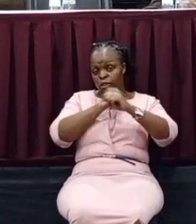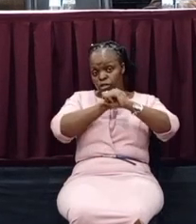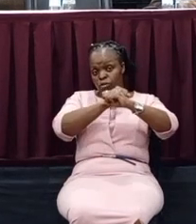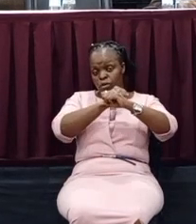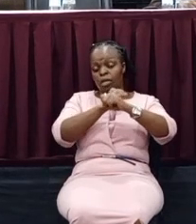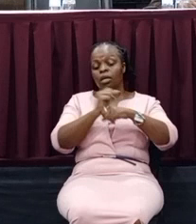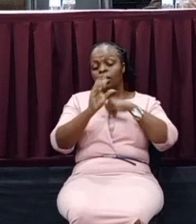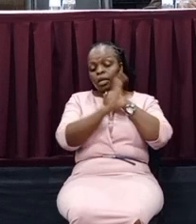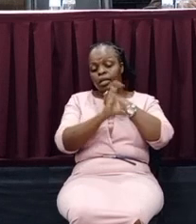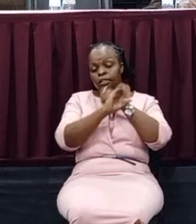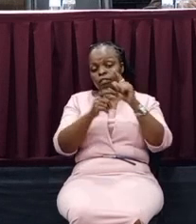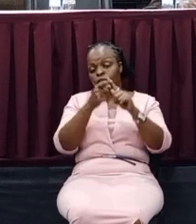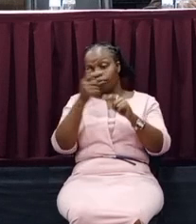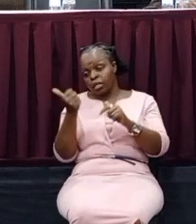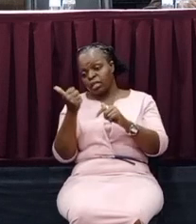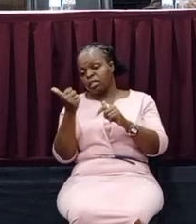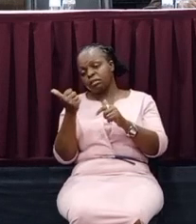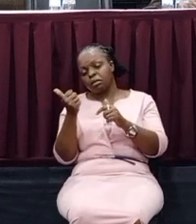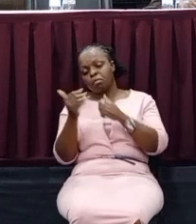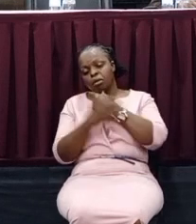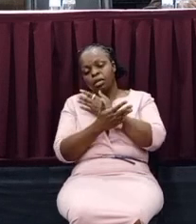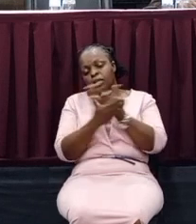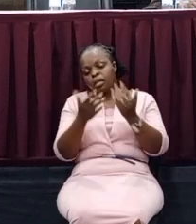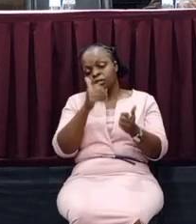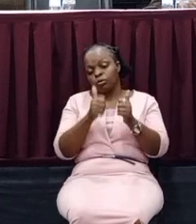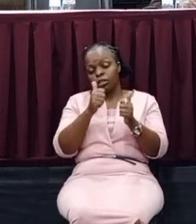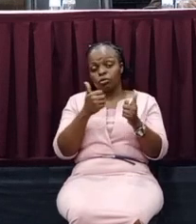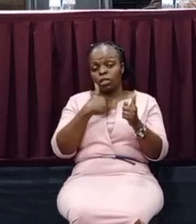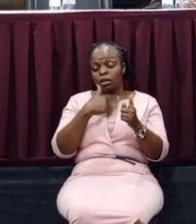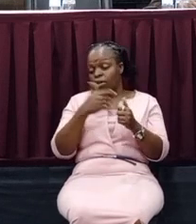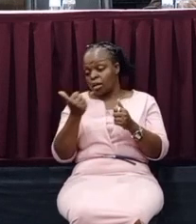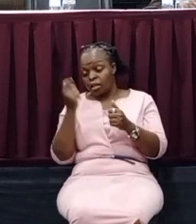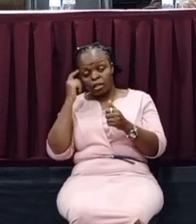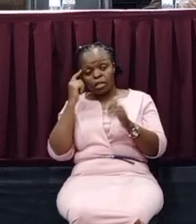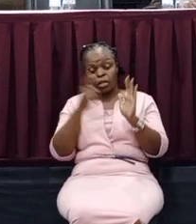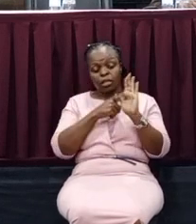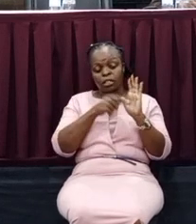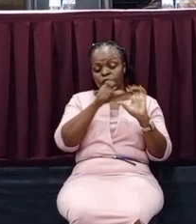from any enemies that we may have that think negatively about us so let's end up please let me not determine this